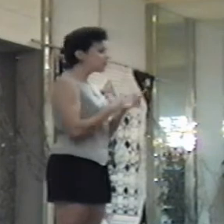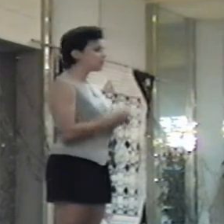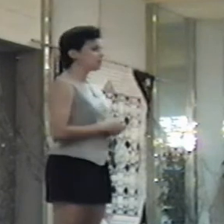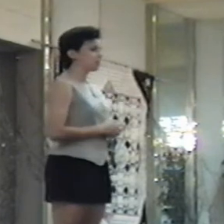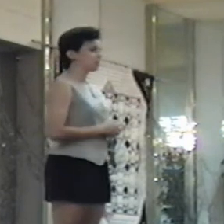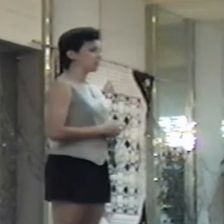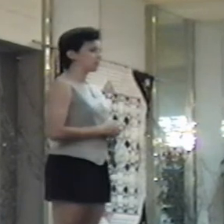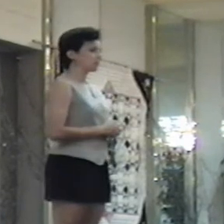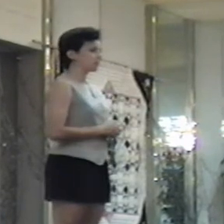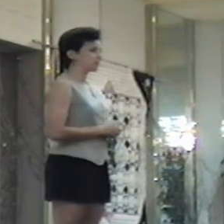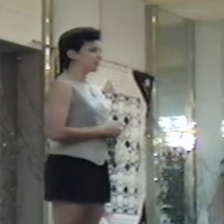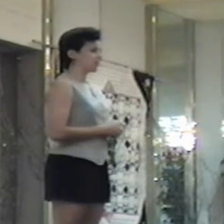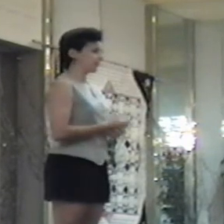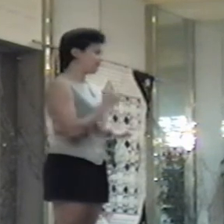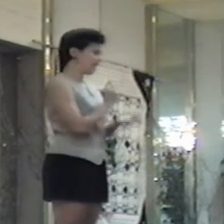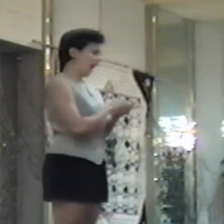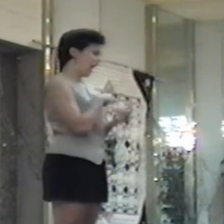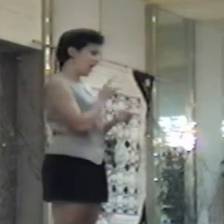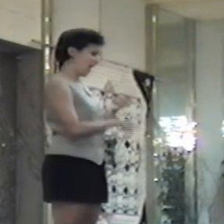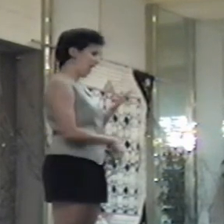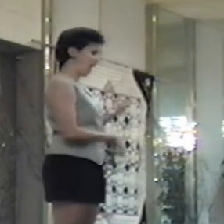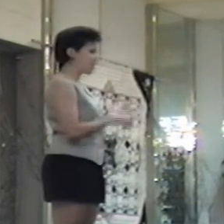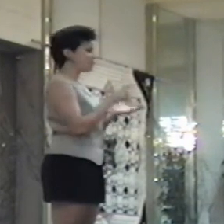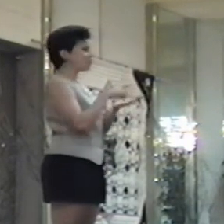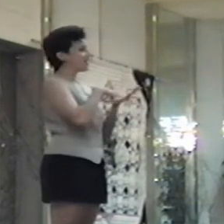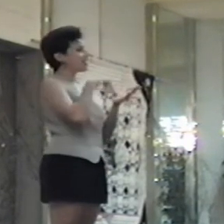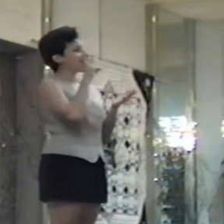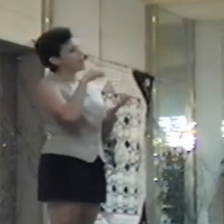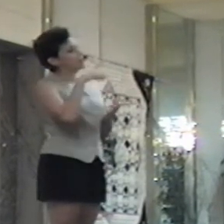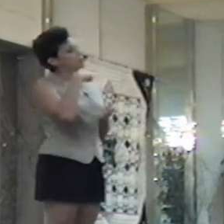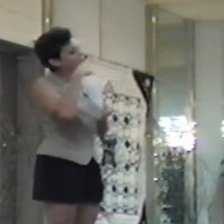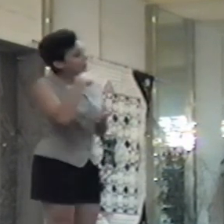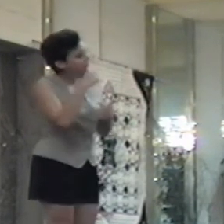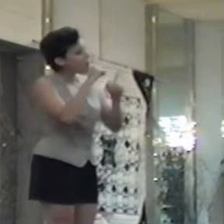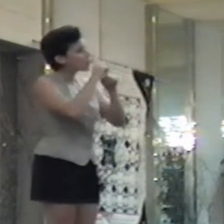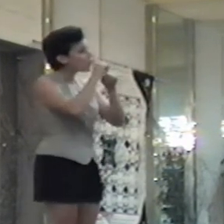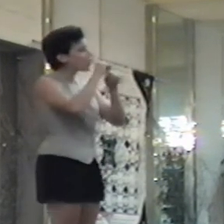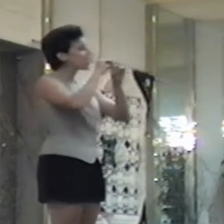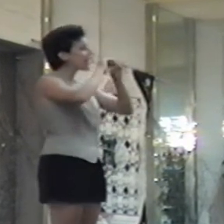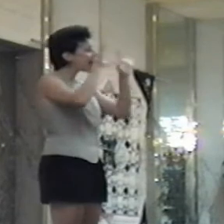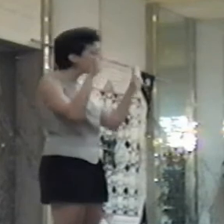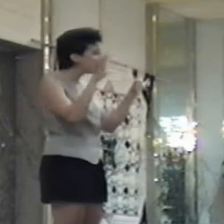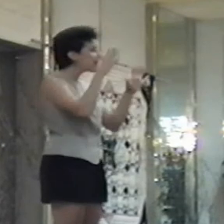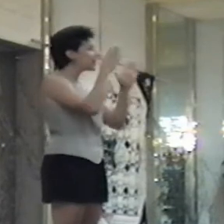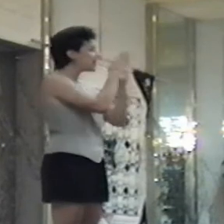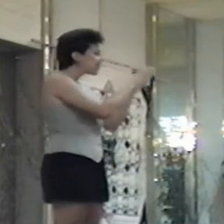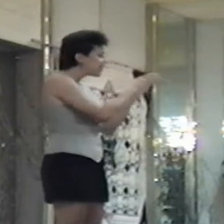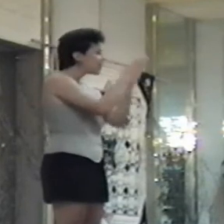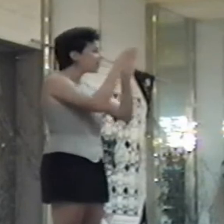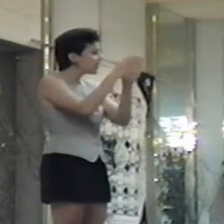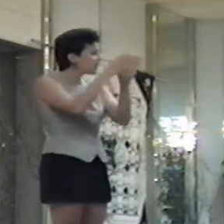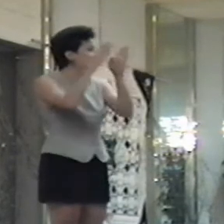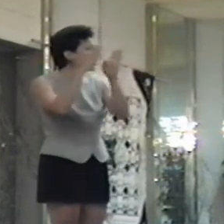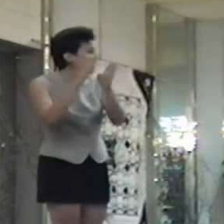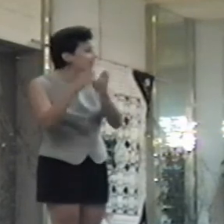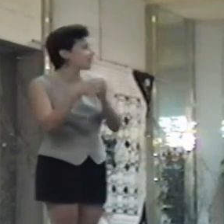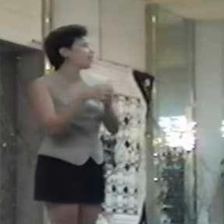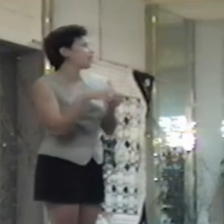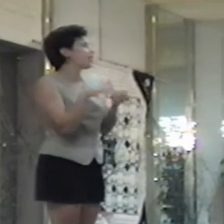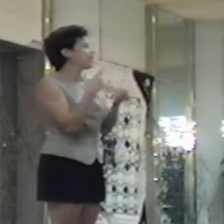speaks. Sometimes they speak very quickly. I can't read that. Sometimes, if I see the words clearly, if they pronounce